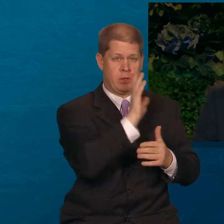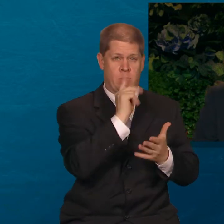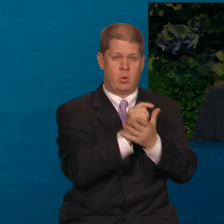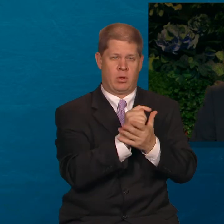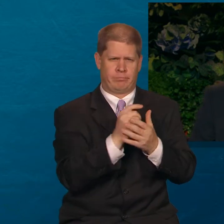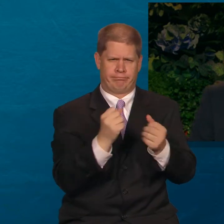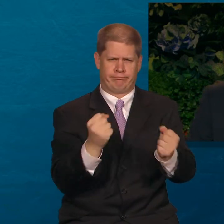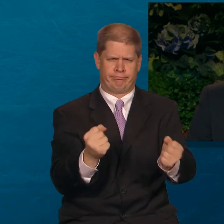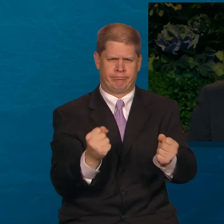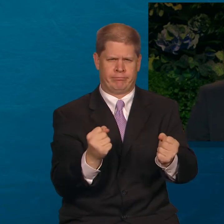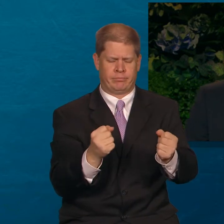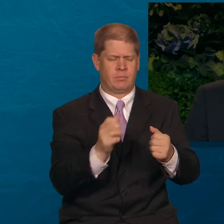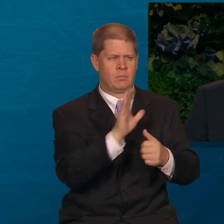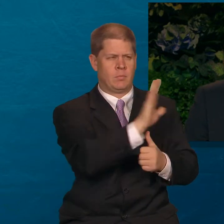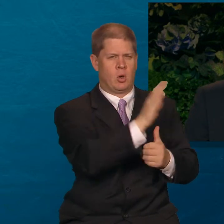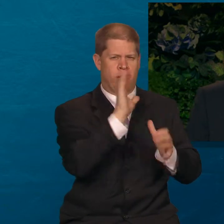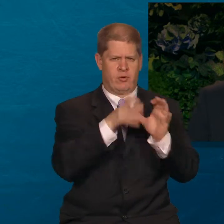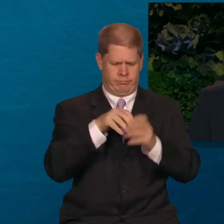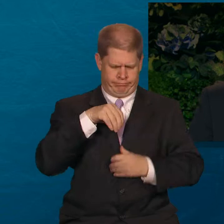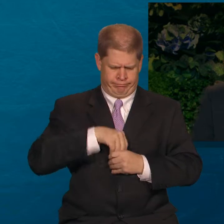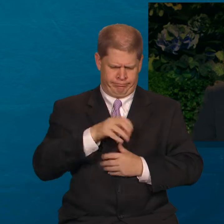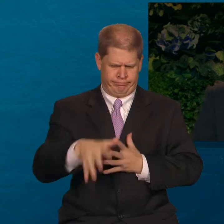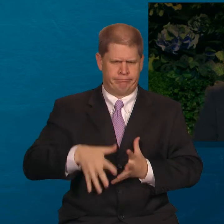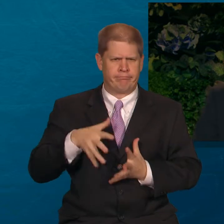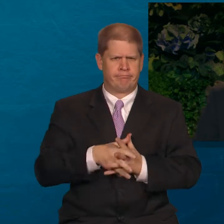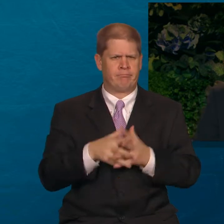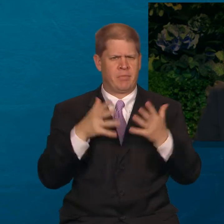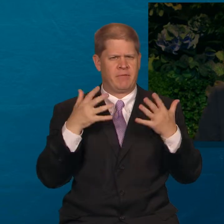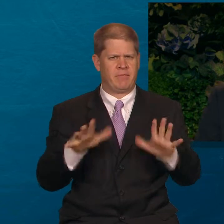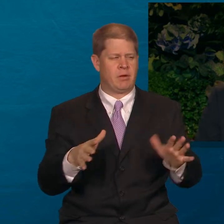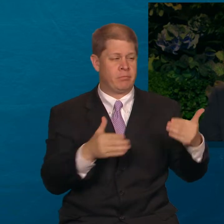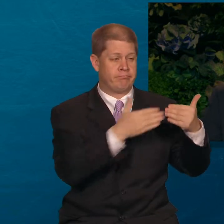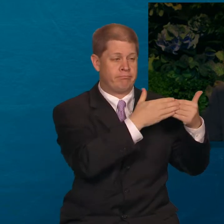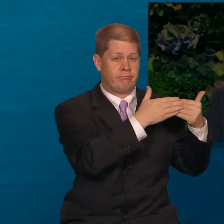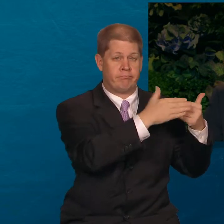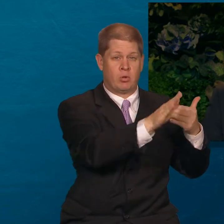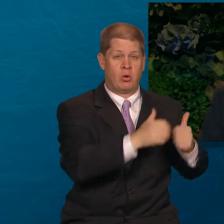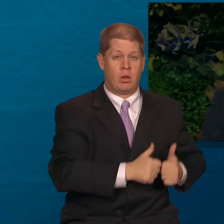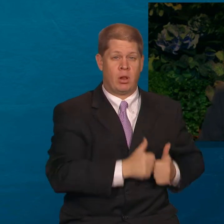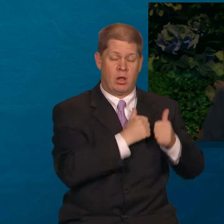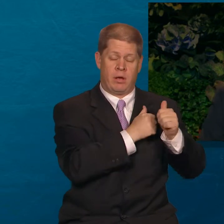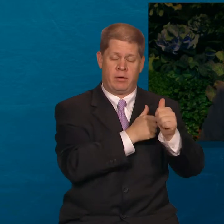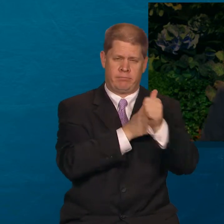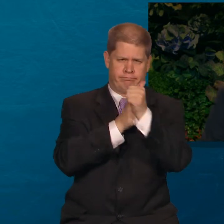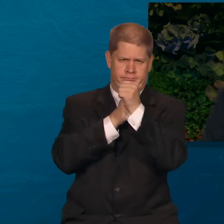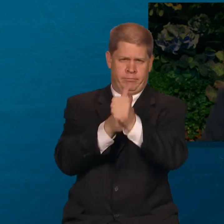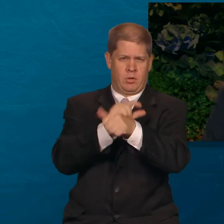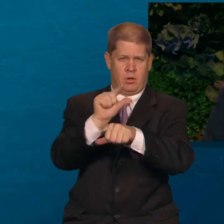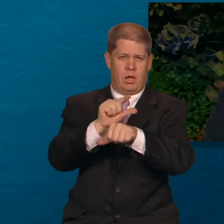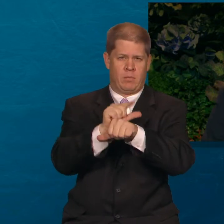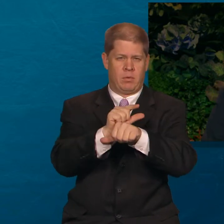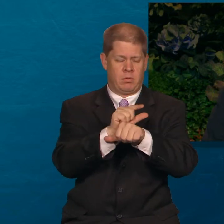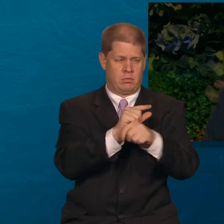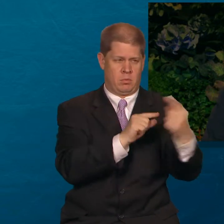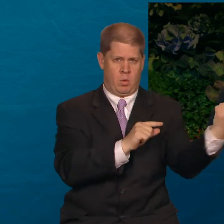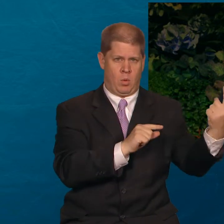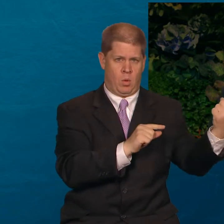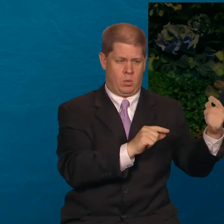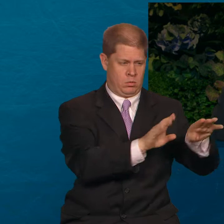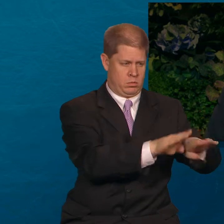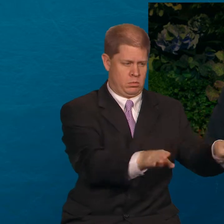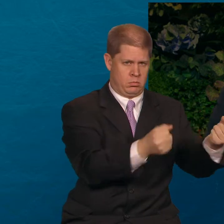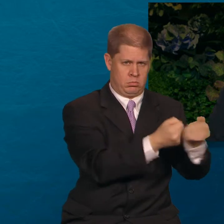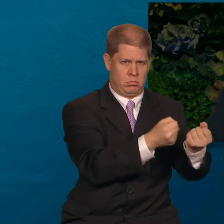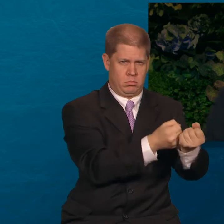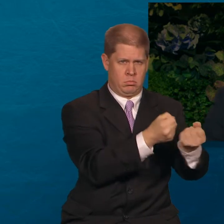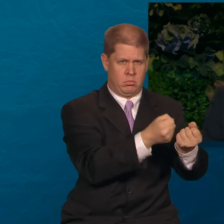strong and her conversion complete as she spent the rest of her life true to the faith while supporting her eight children on her